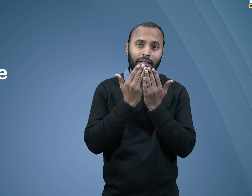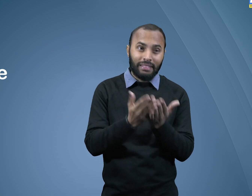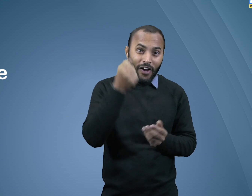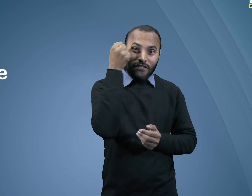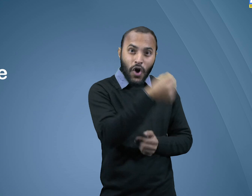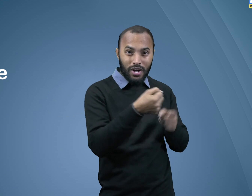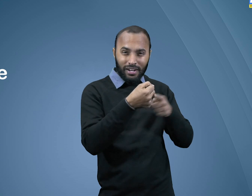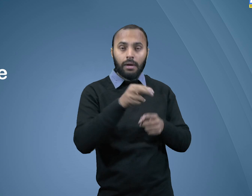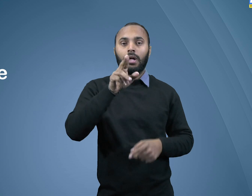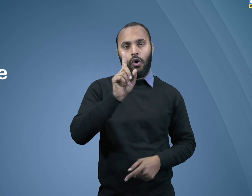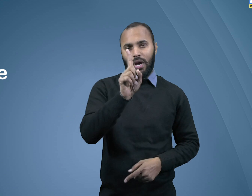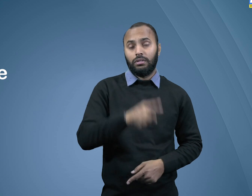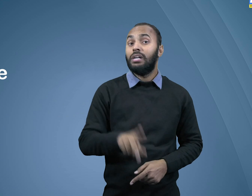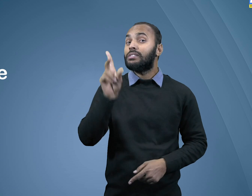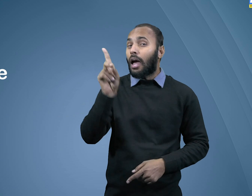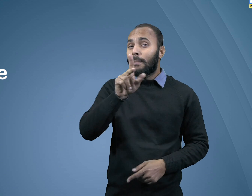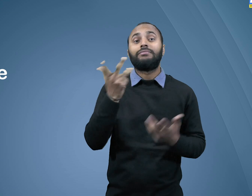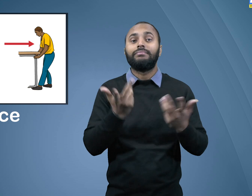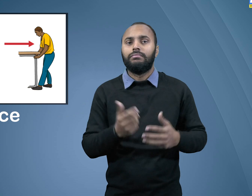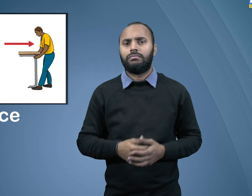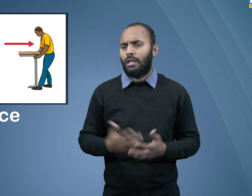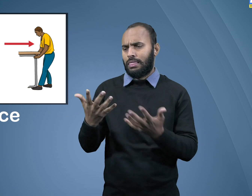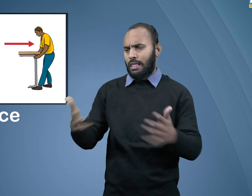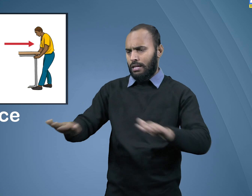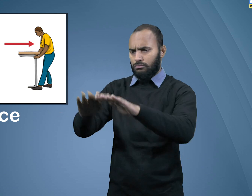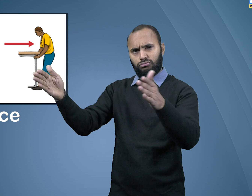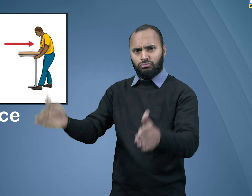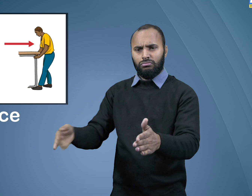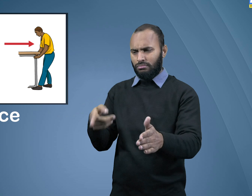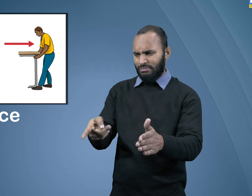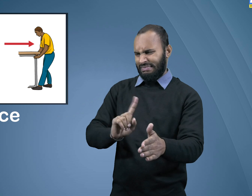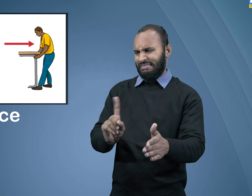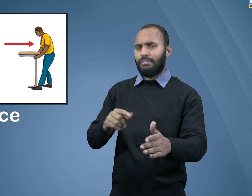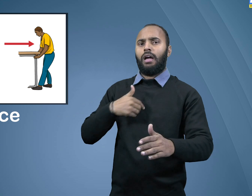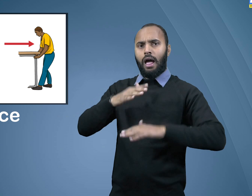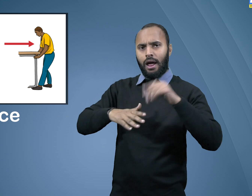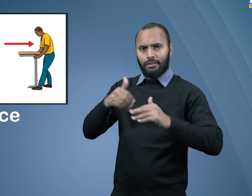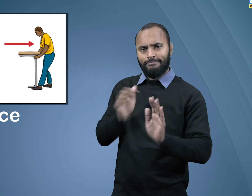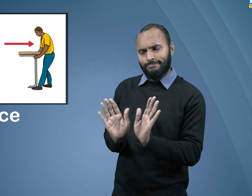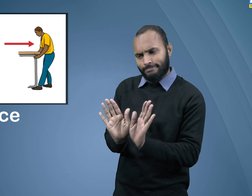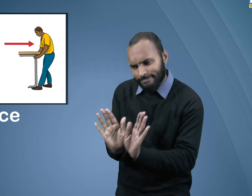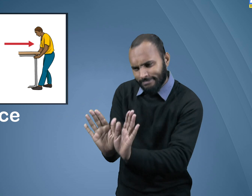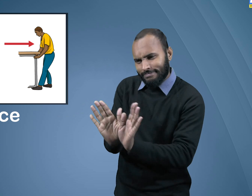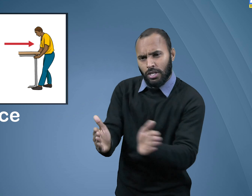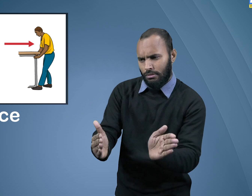to go school and study hard. Secondly, a man pushing table from one place to another.